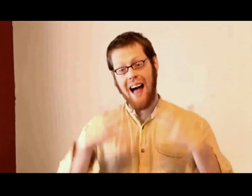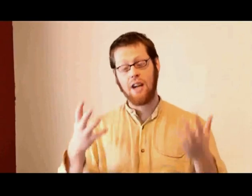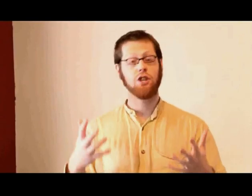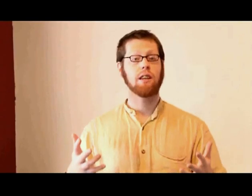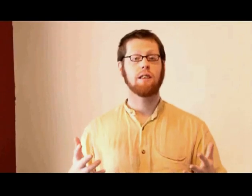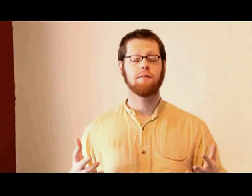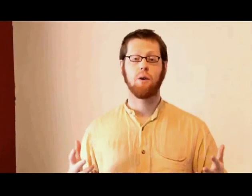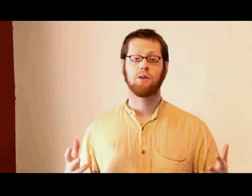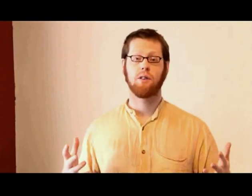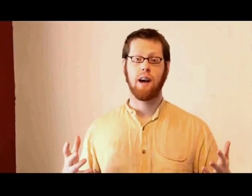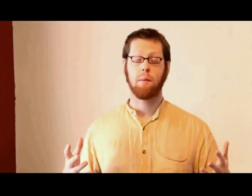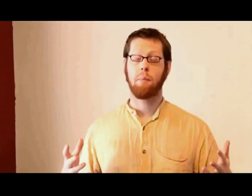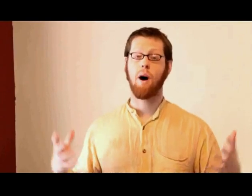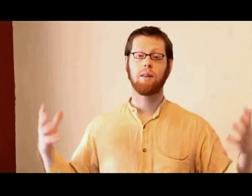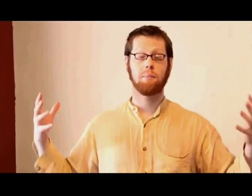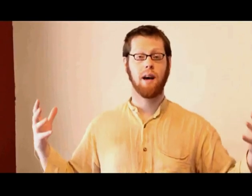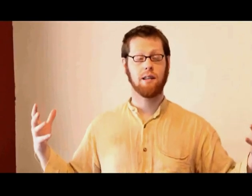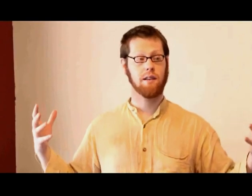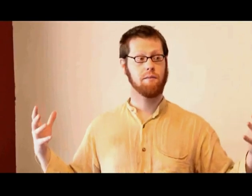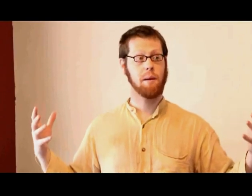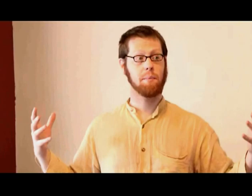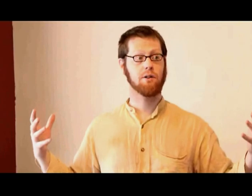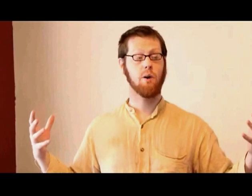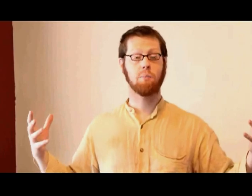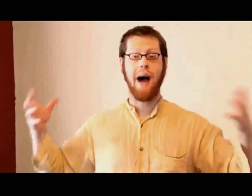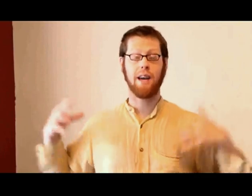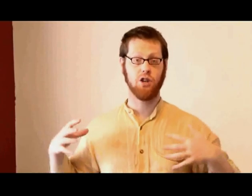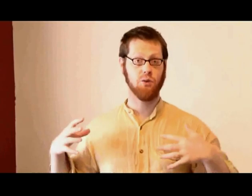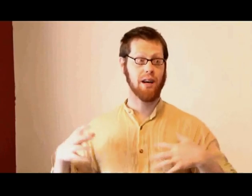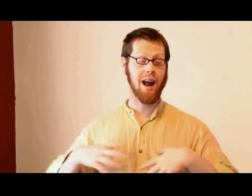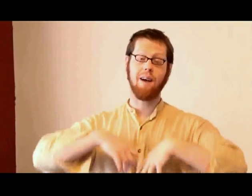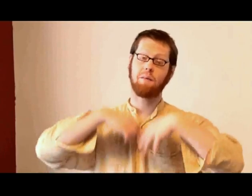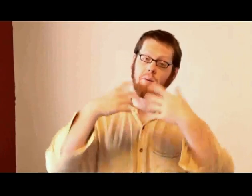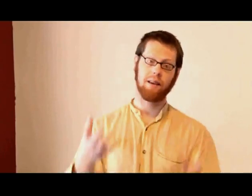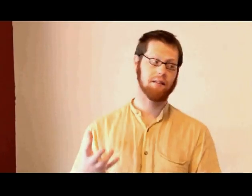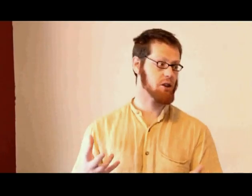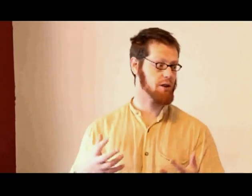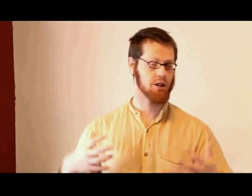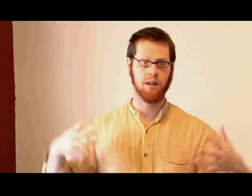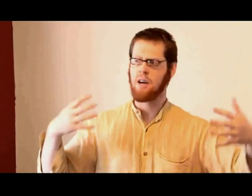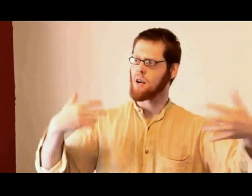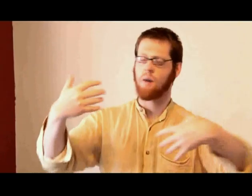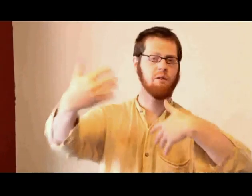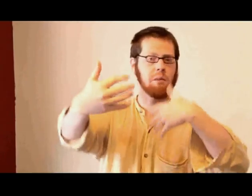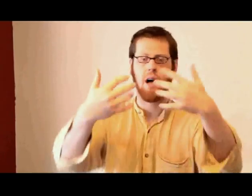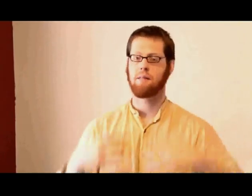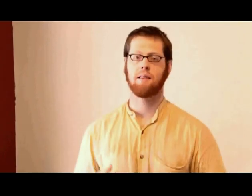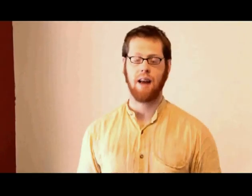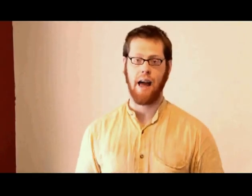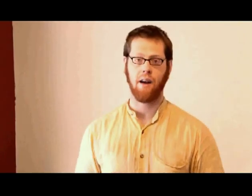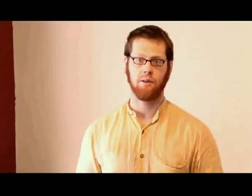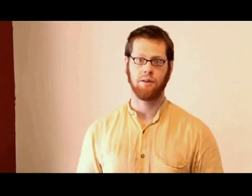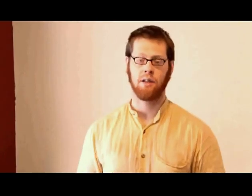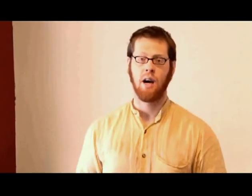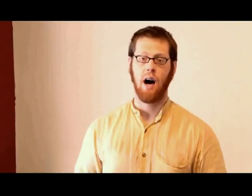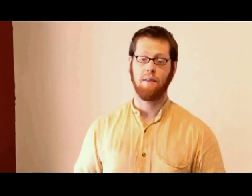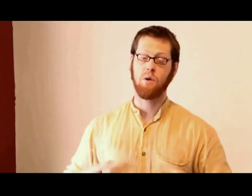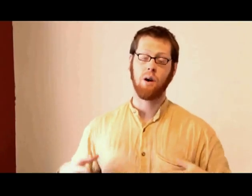Theologically, the folks there, partly because of people's own back history and not having been raised in the tradition, come from a lot of different angles. If you